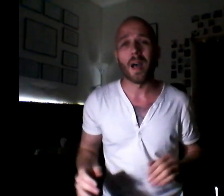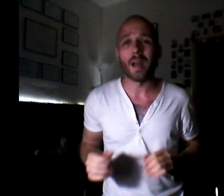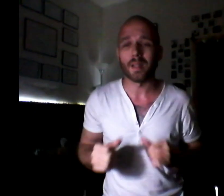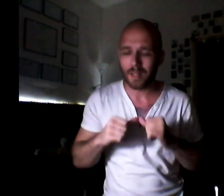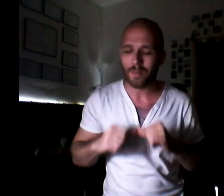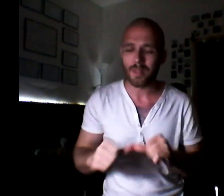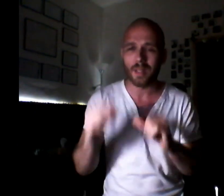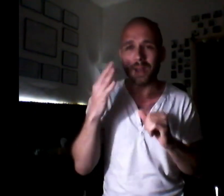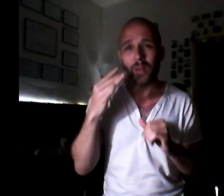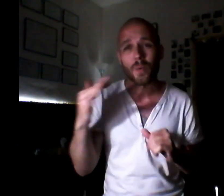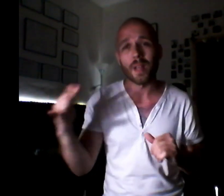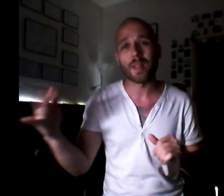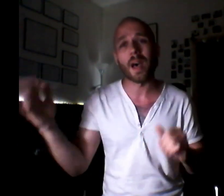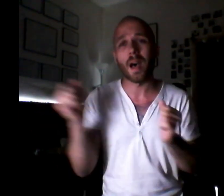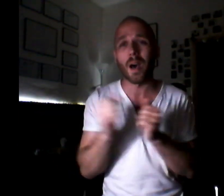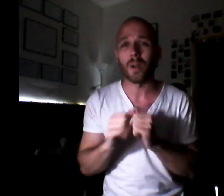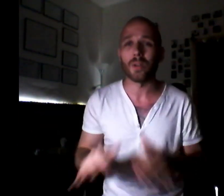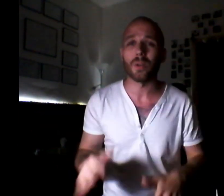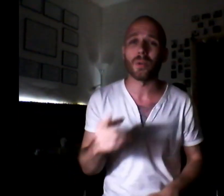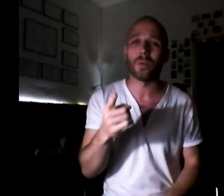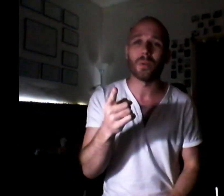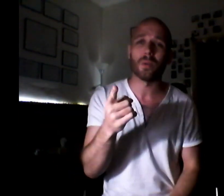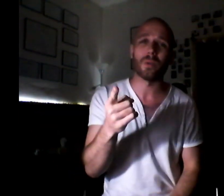I'll keep singing without you